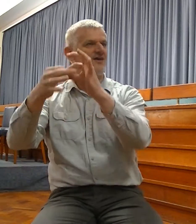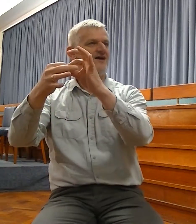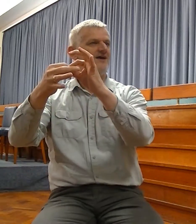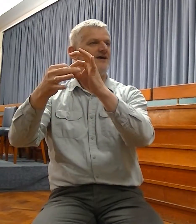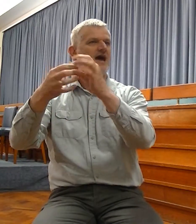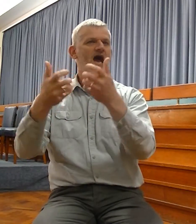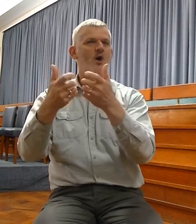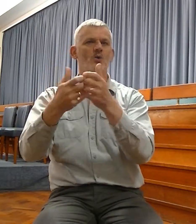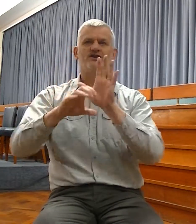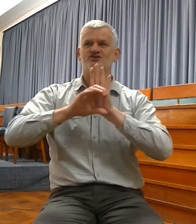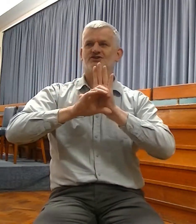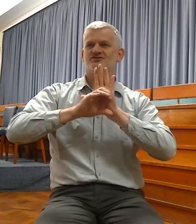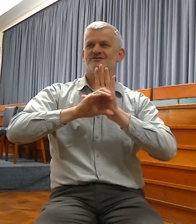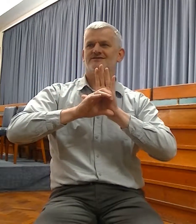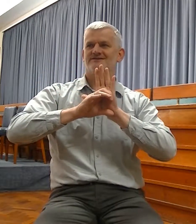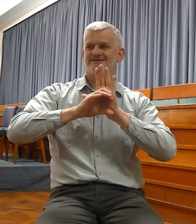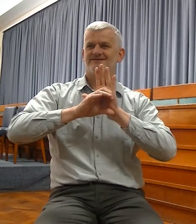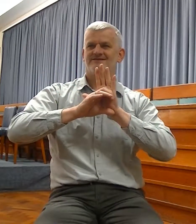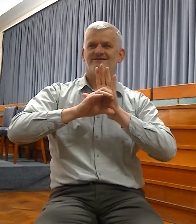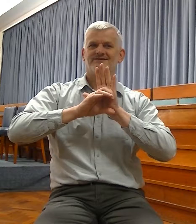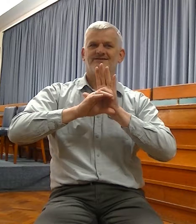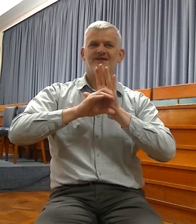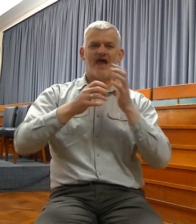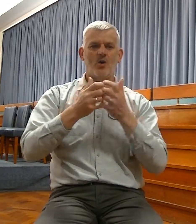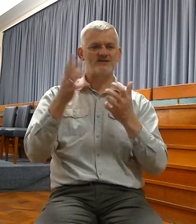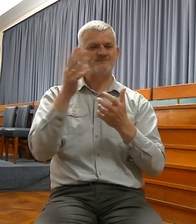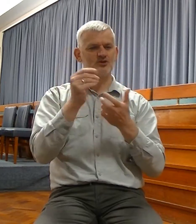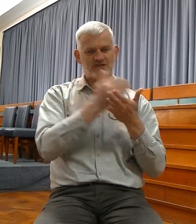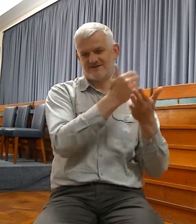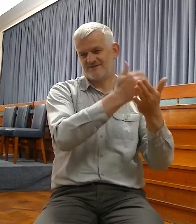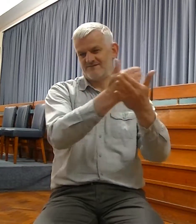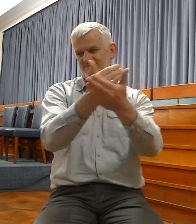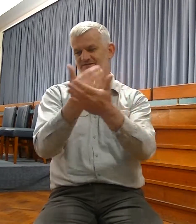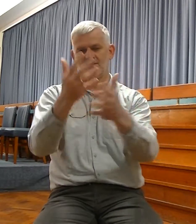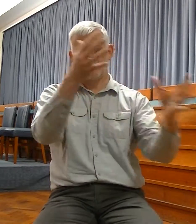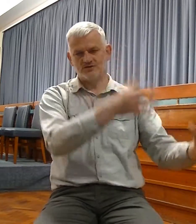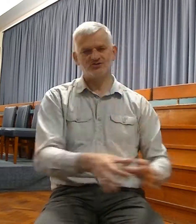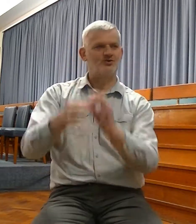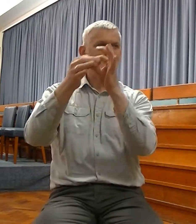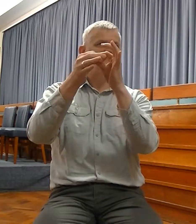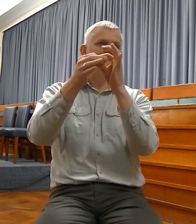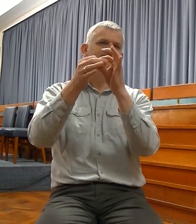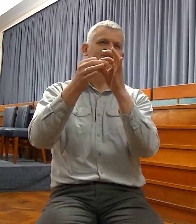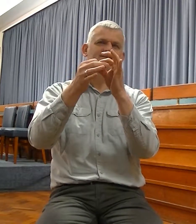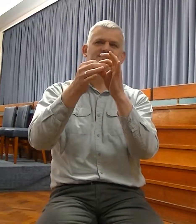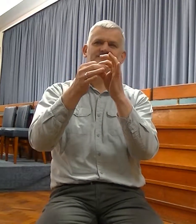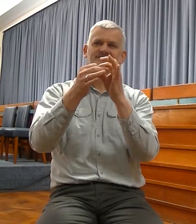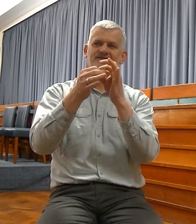descended from Judah. And only by converts in the church are people, are those two